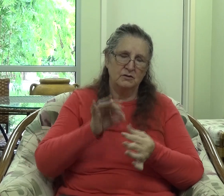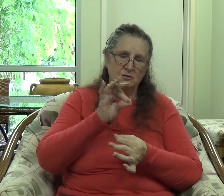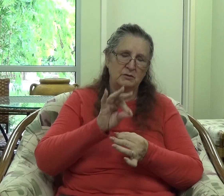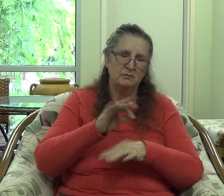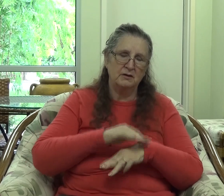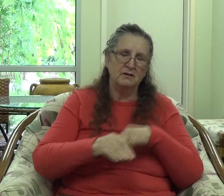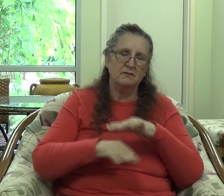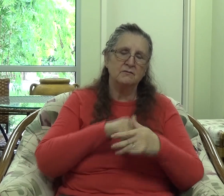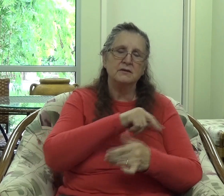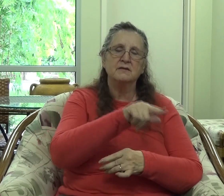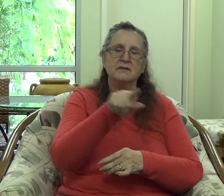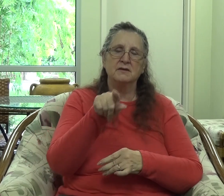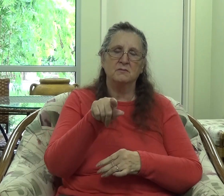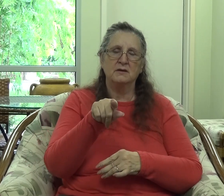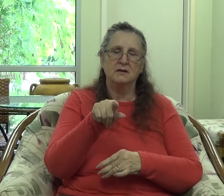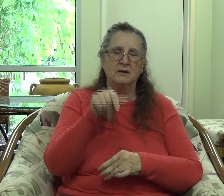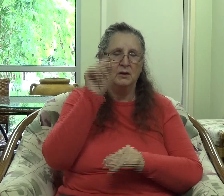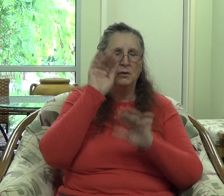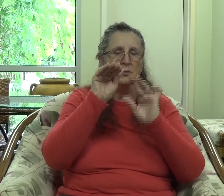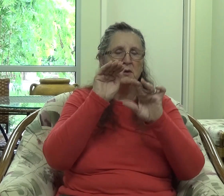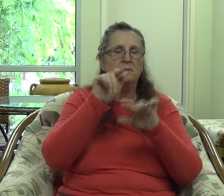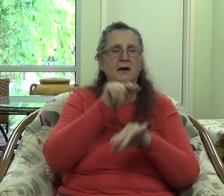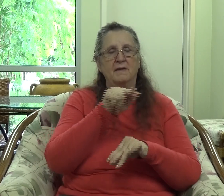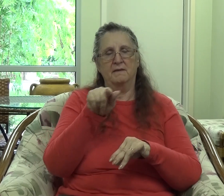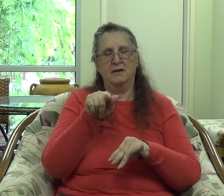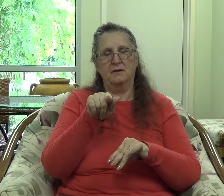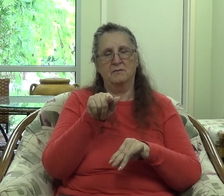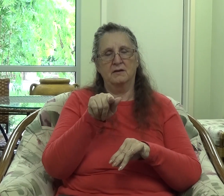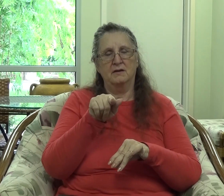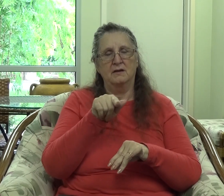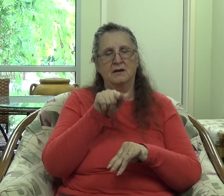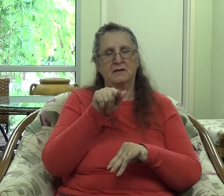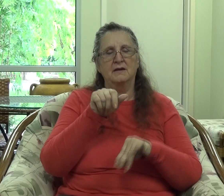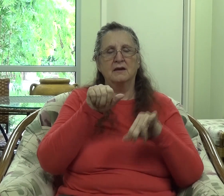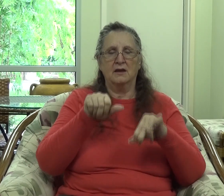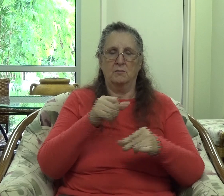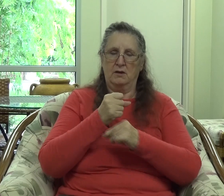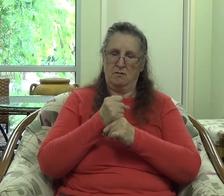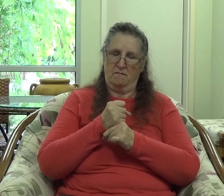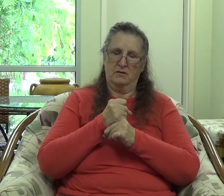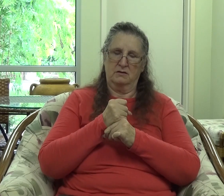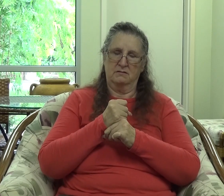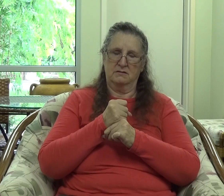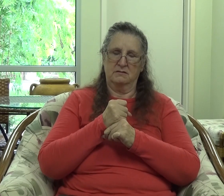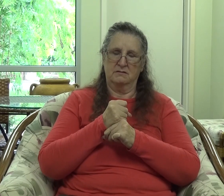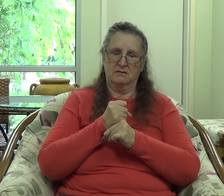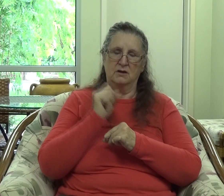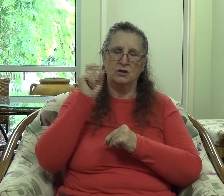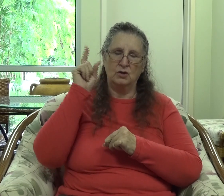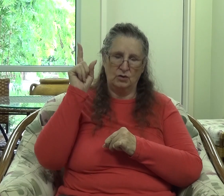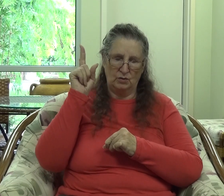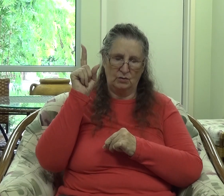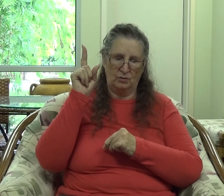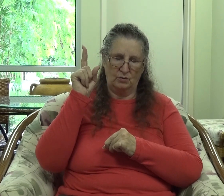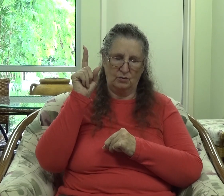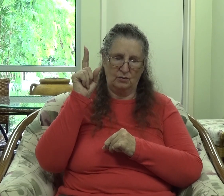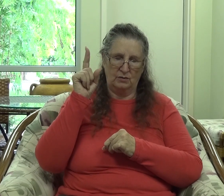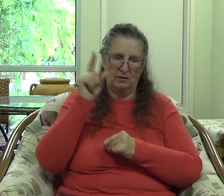and remind them that they can be confident that you, the Lord who,